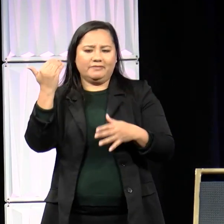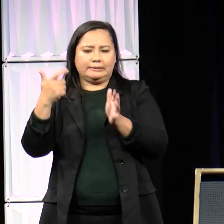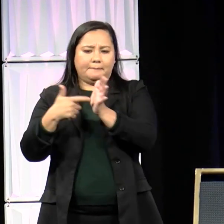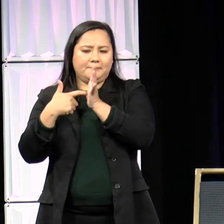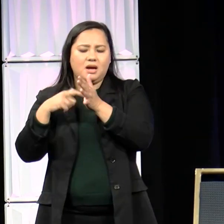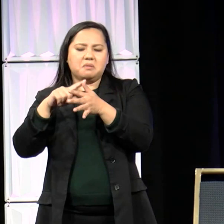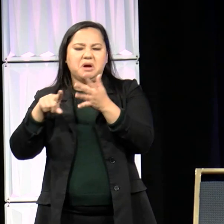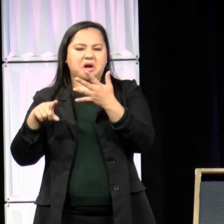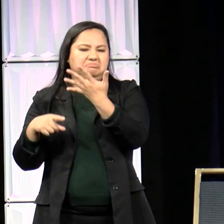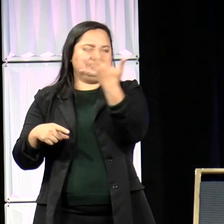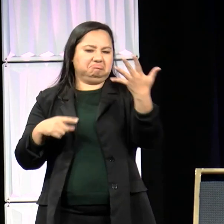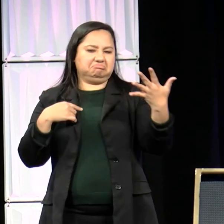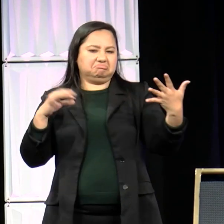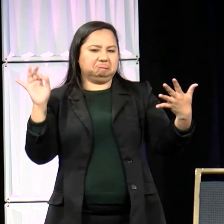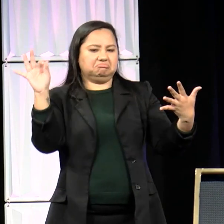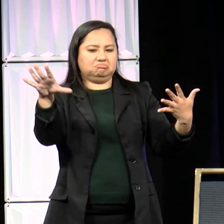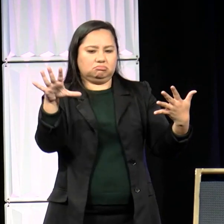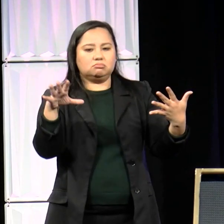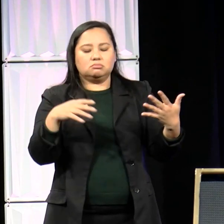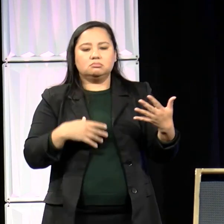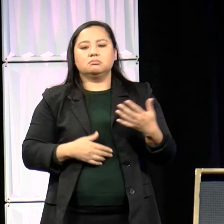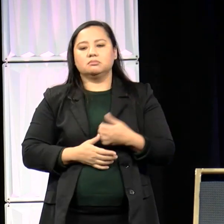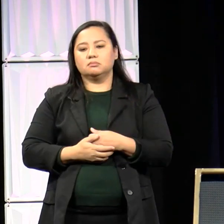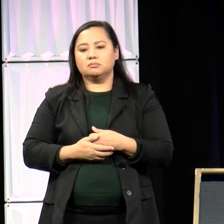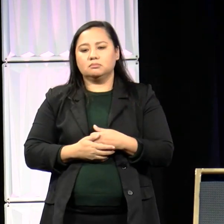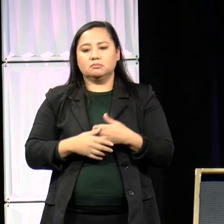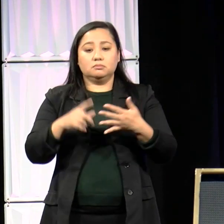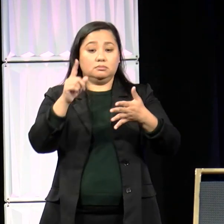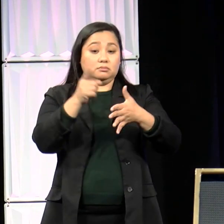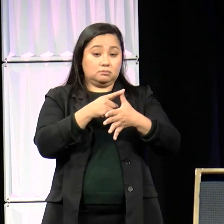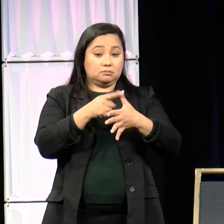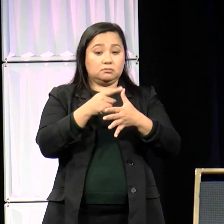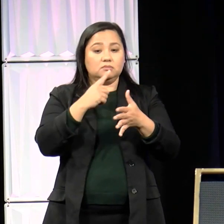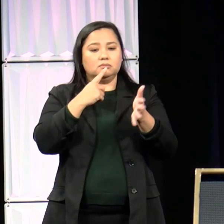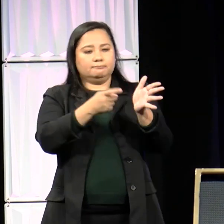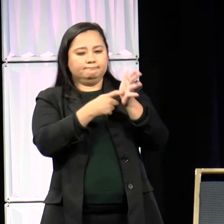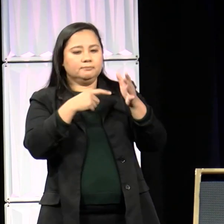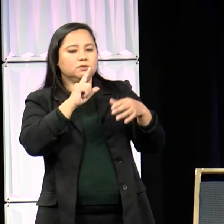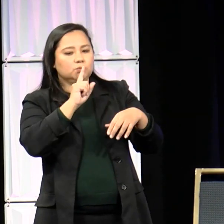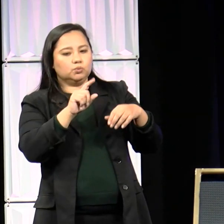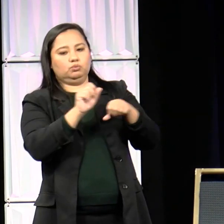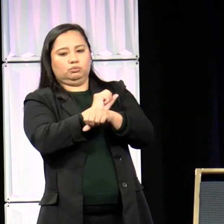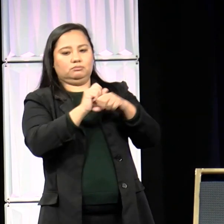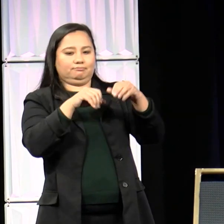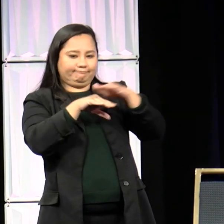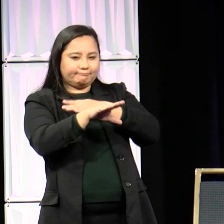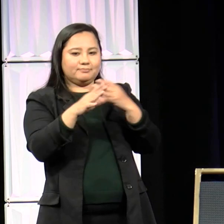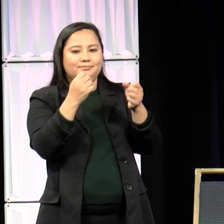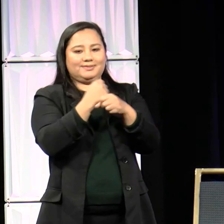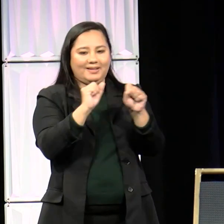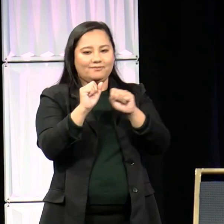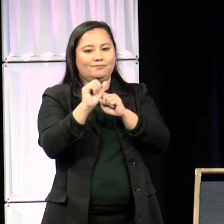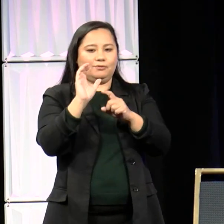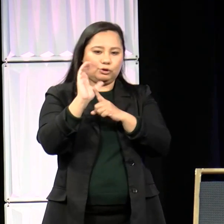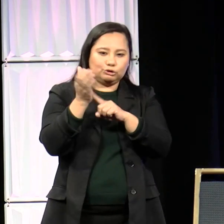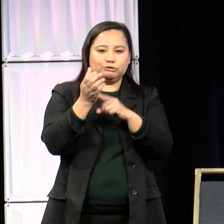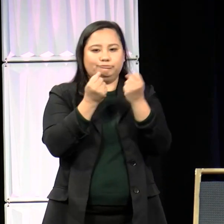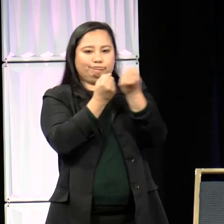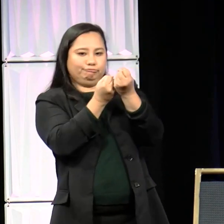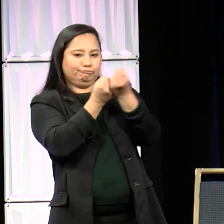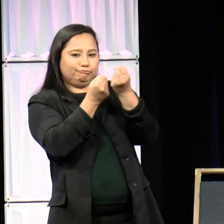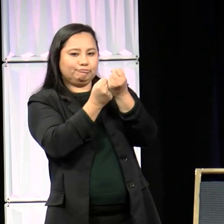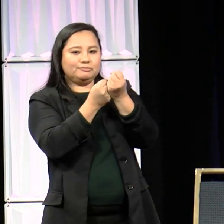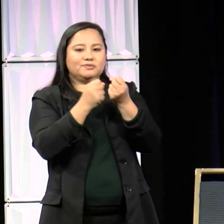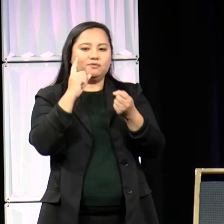Number one, we demand true access to safe, culturally affirming, mental, physical, and reproductive health care for all sexes,